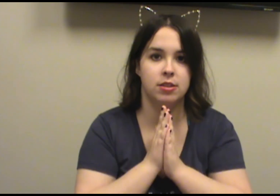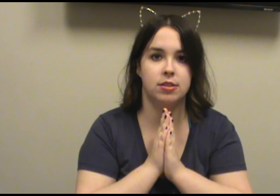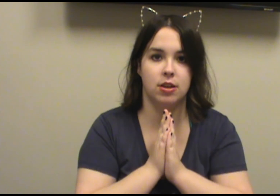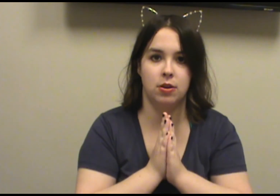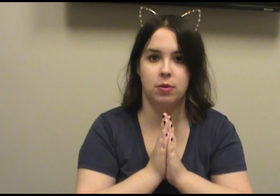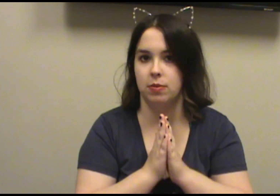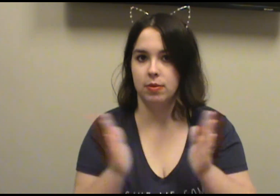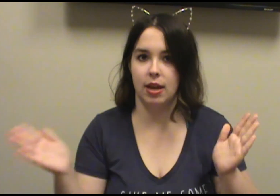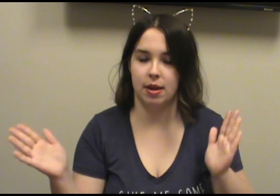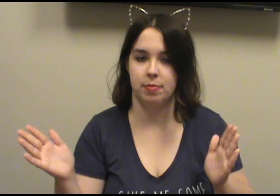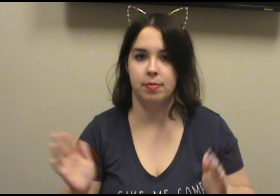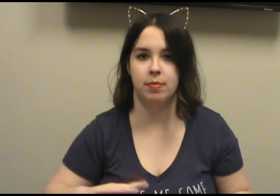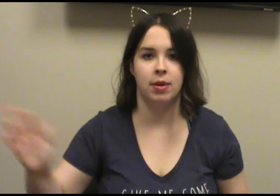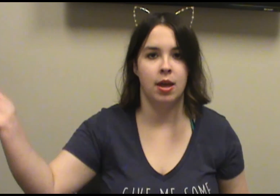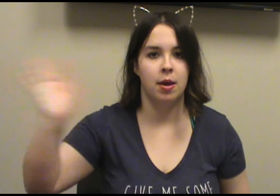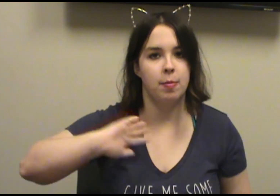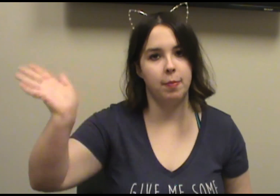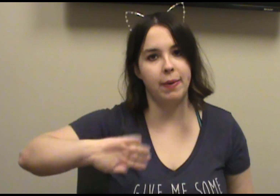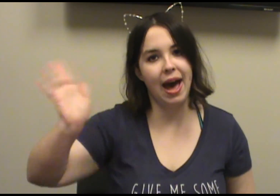so, yeah. Bye!